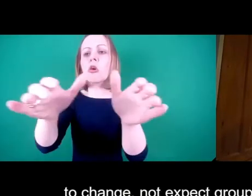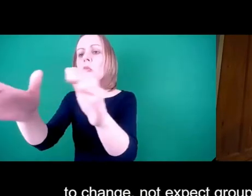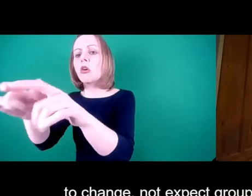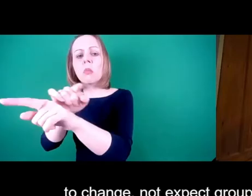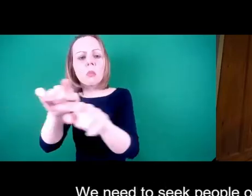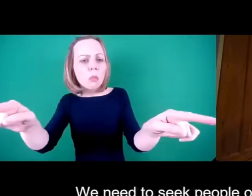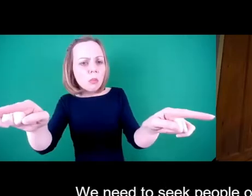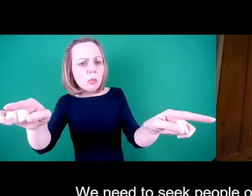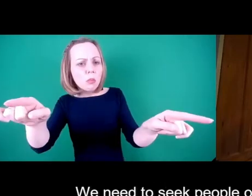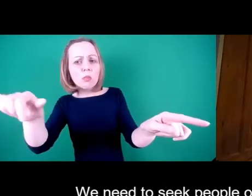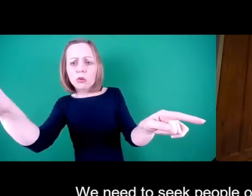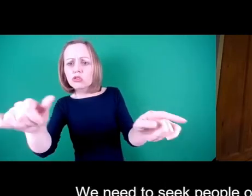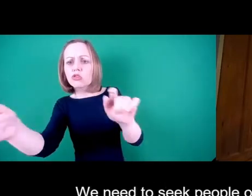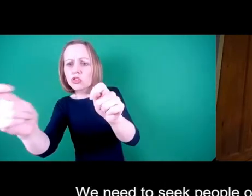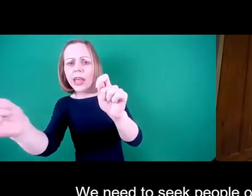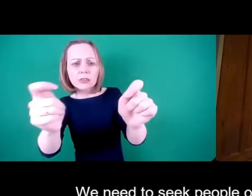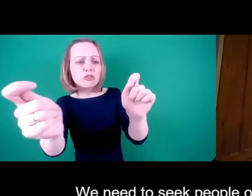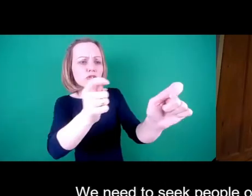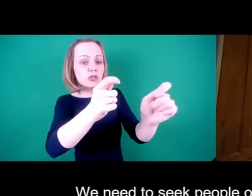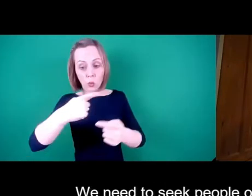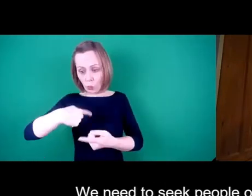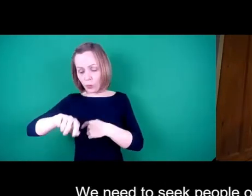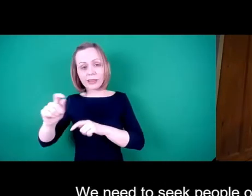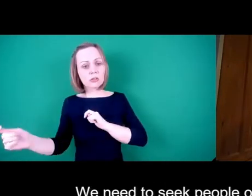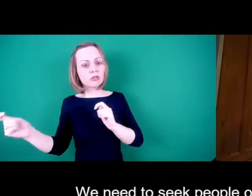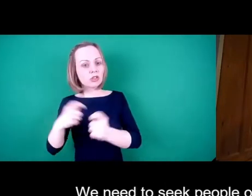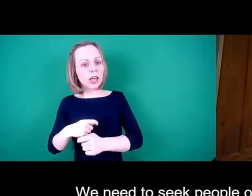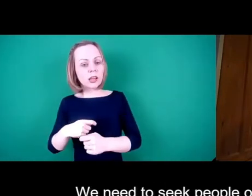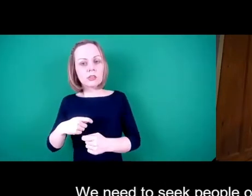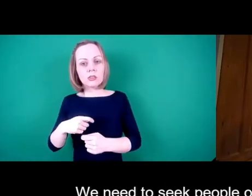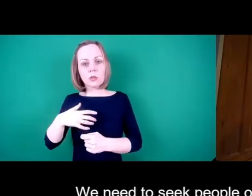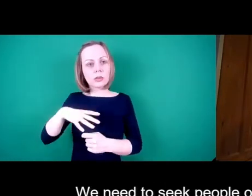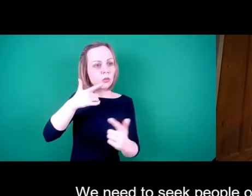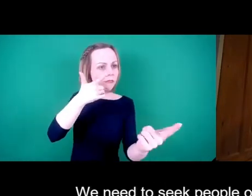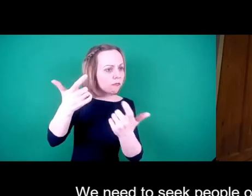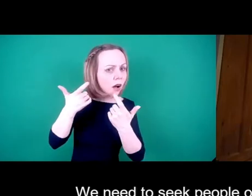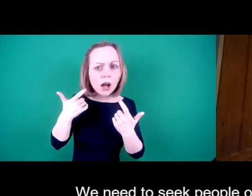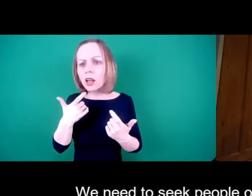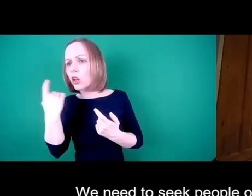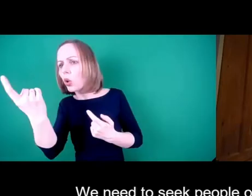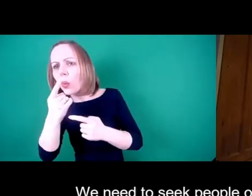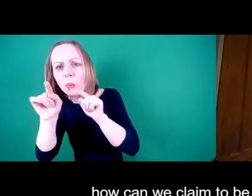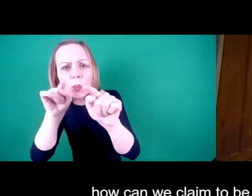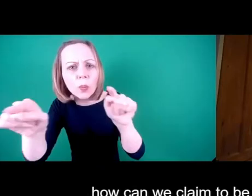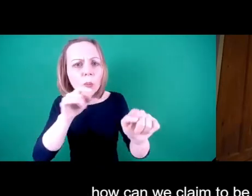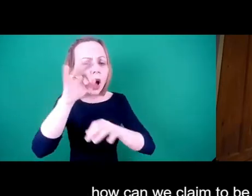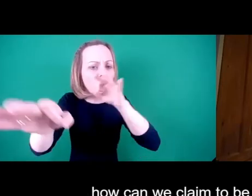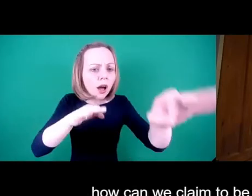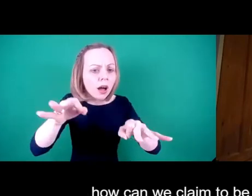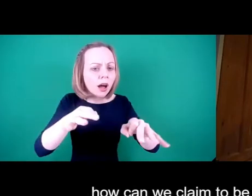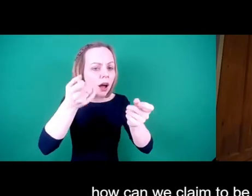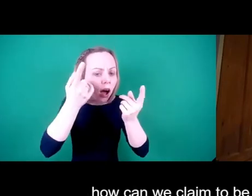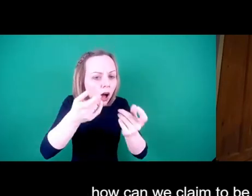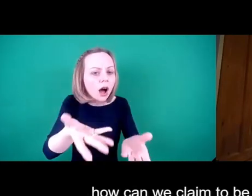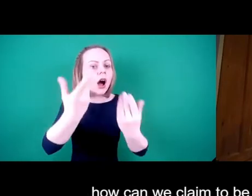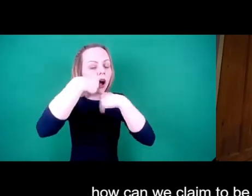to suit our needs. We need to seek people out. We need to learn and we need to understand. Otherwise, how